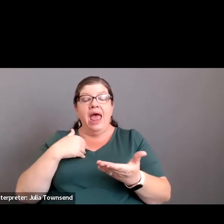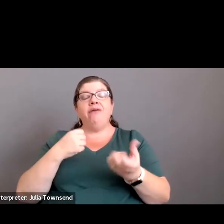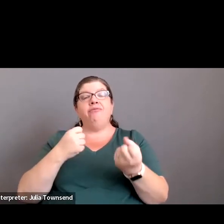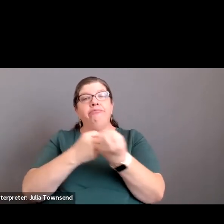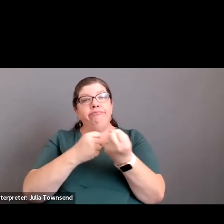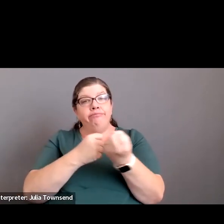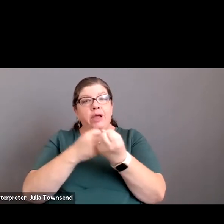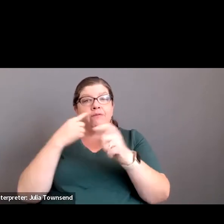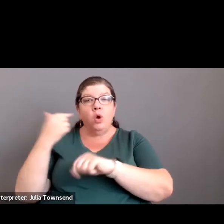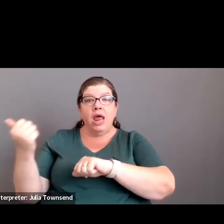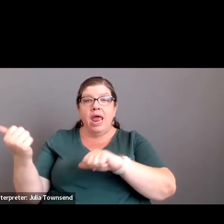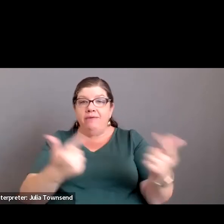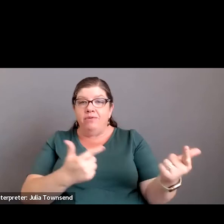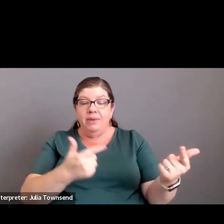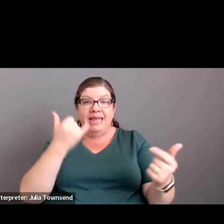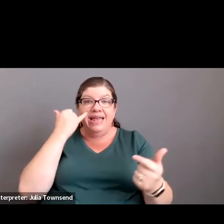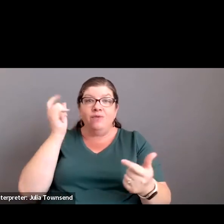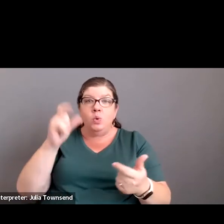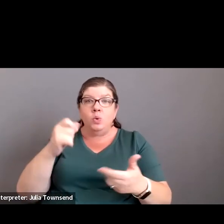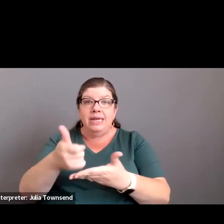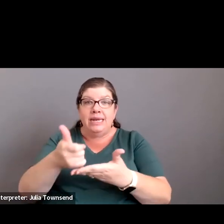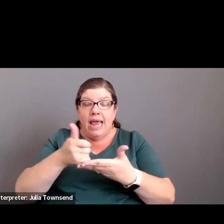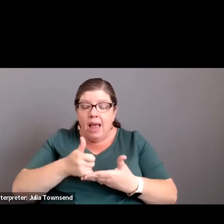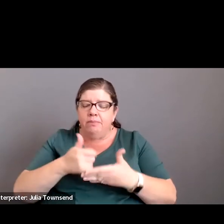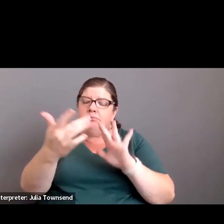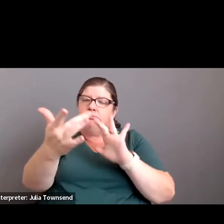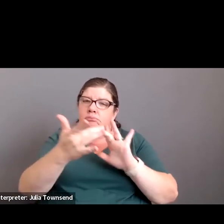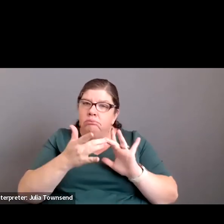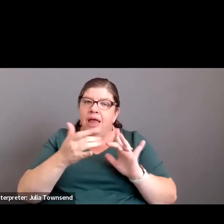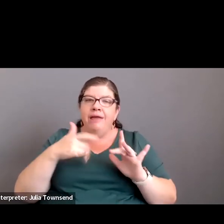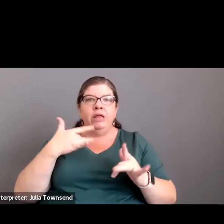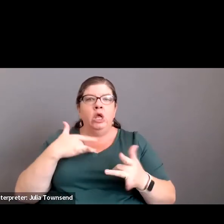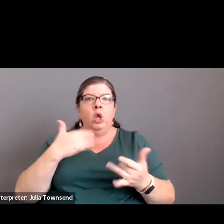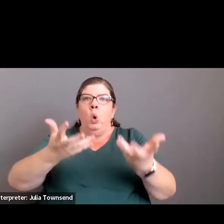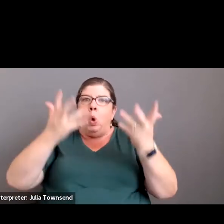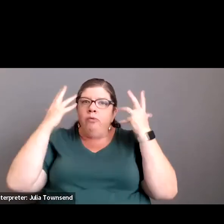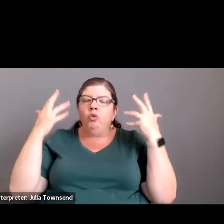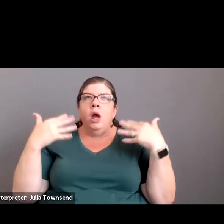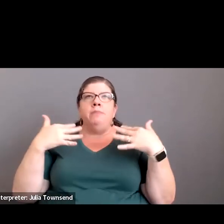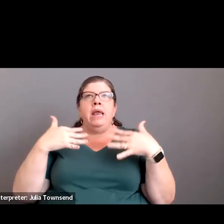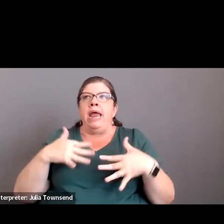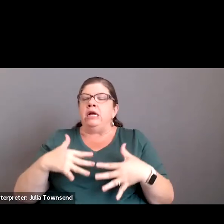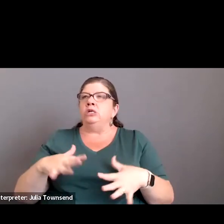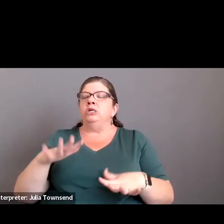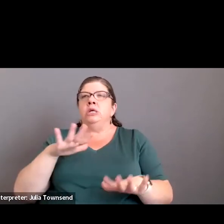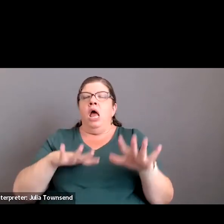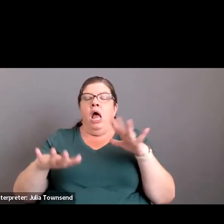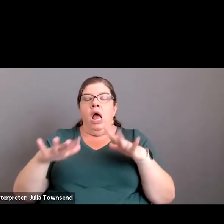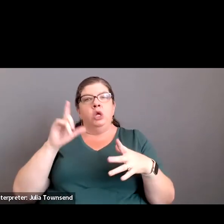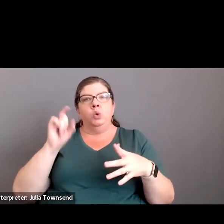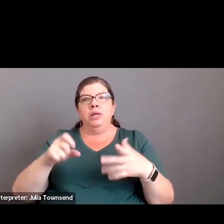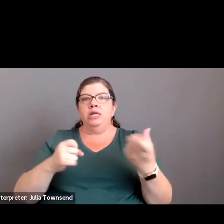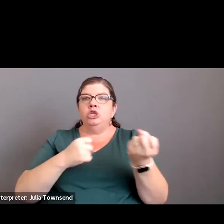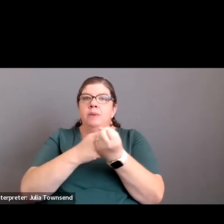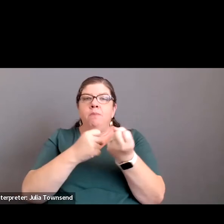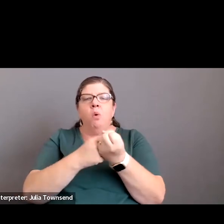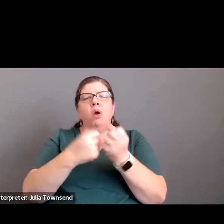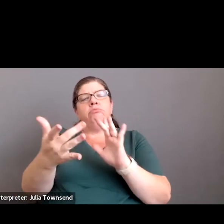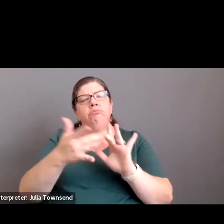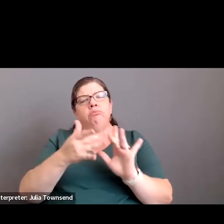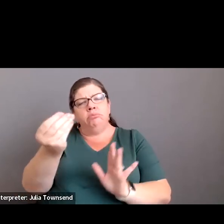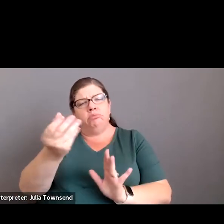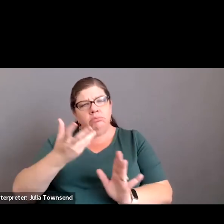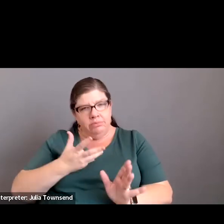for everybody. Please reach out if you need help. Please reach out if you are feeling overwhelmed, anxious or you need any support at all.